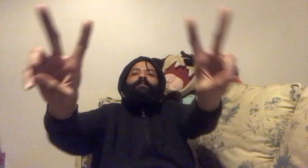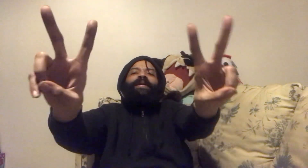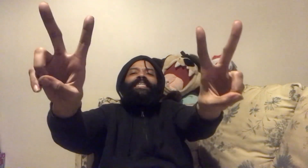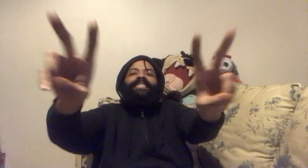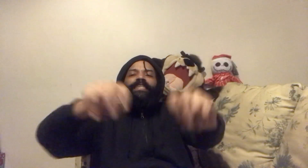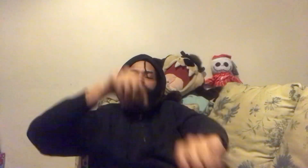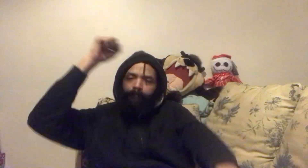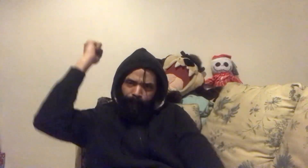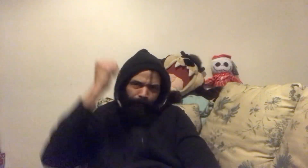peace.